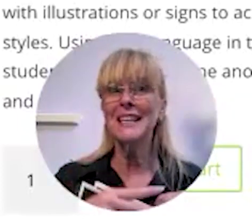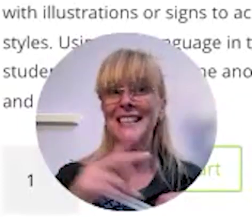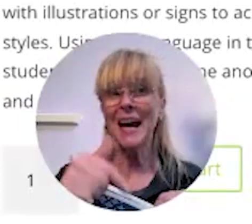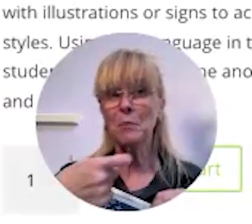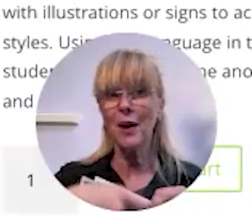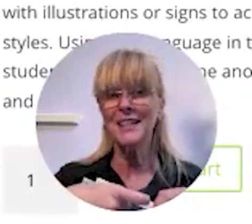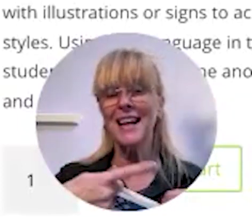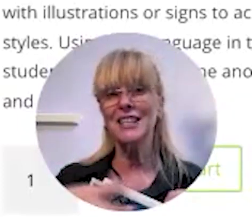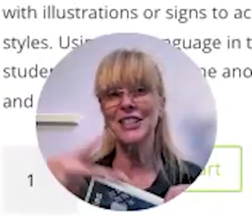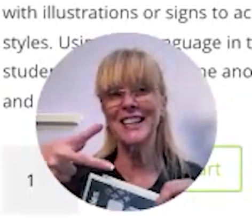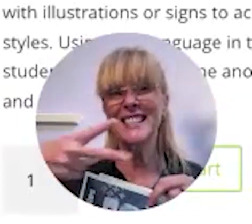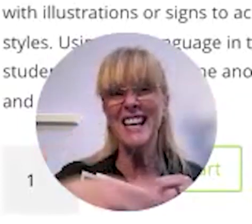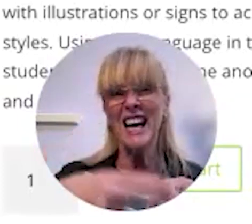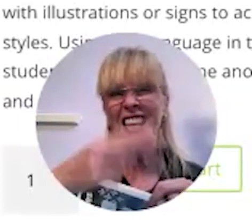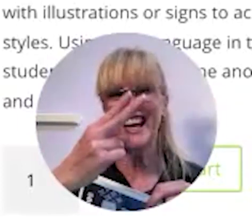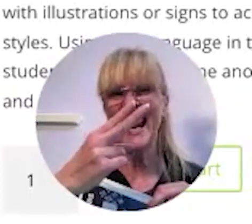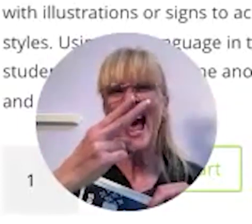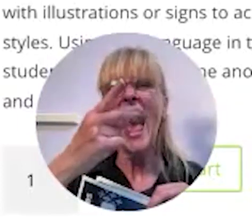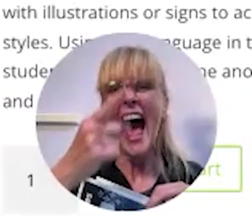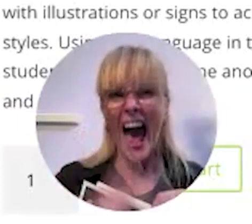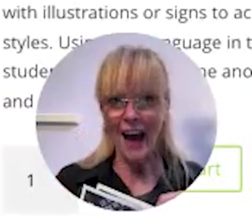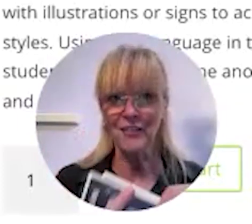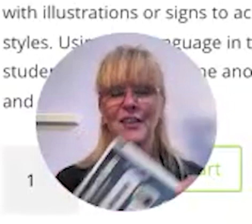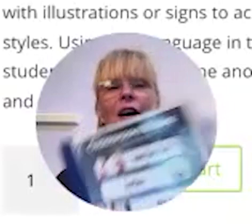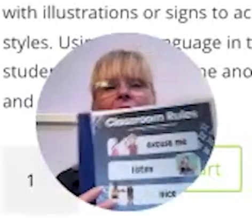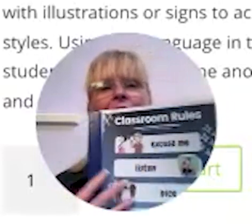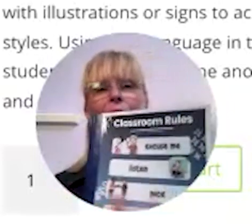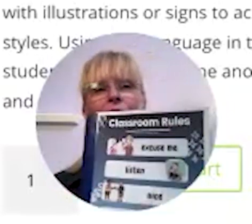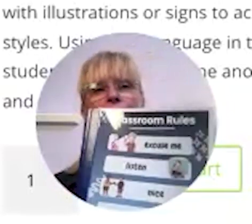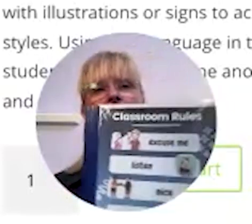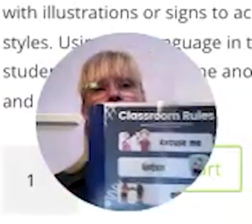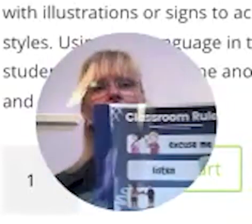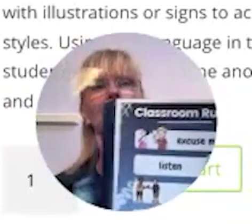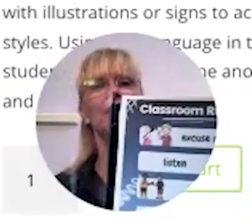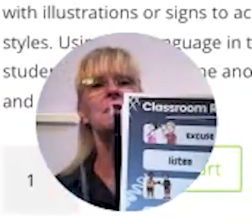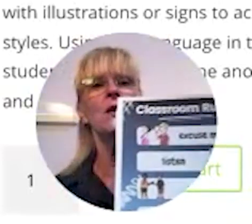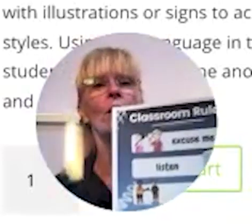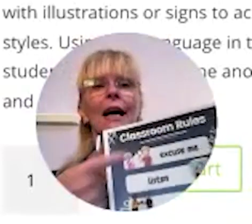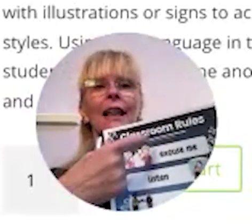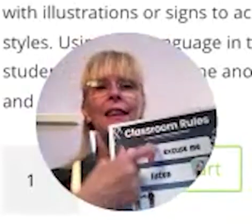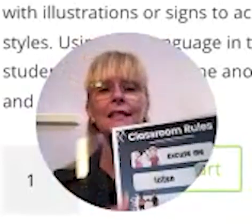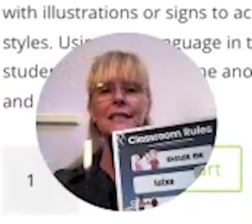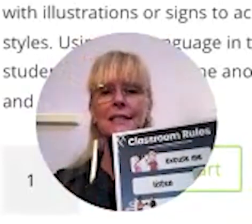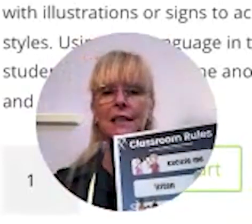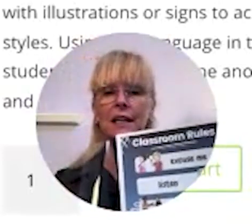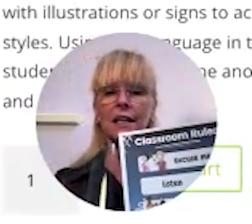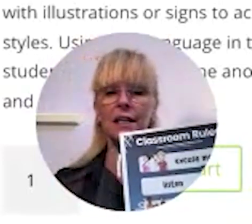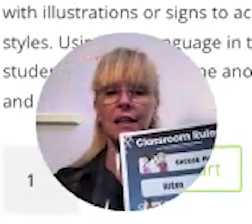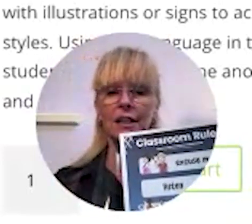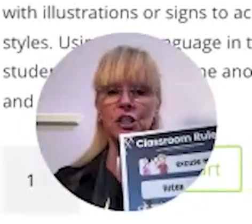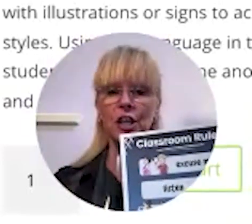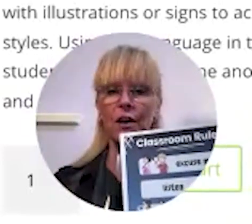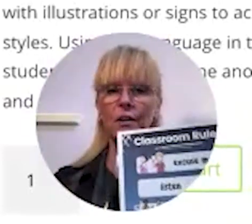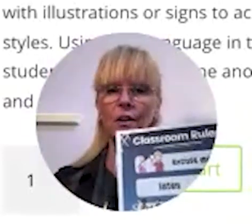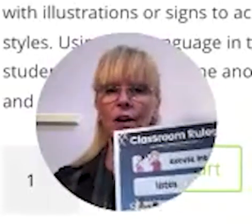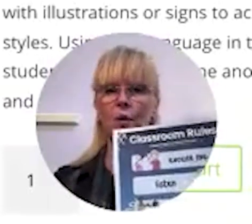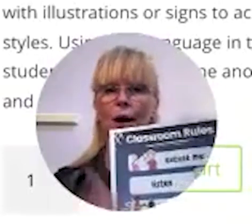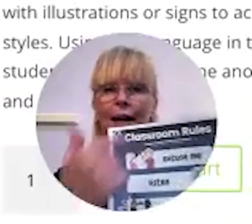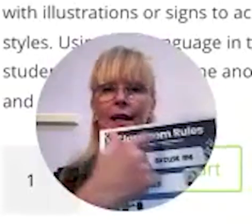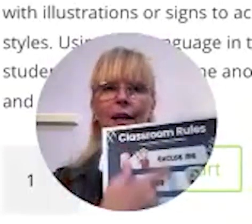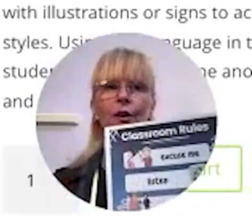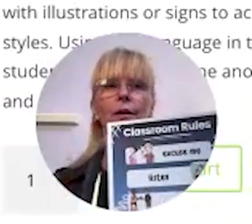which means that price actually gets cut in half um so it's pretty good so this is it in a nutshell